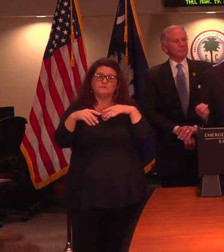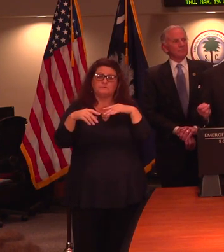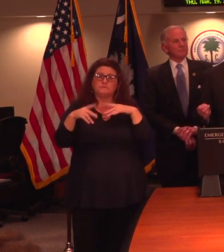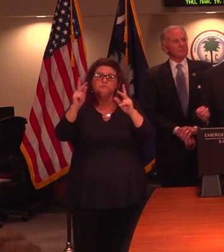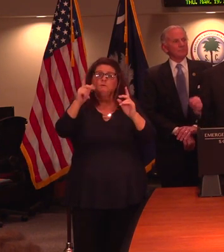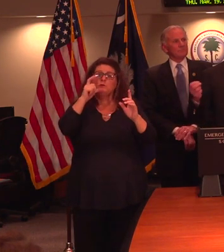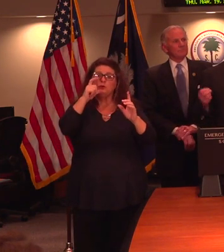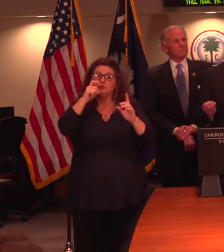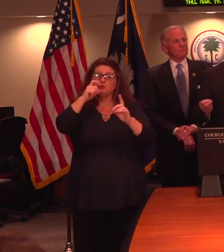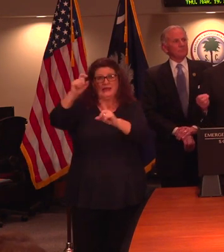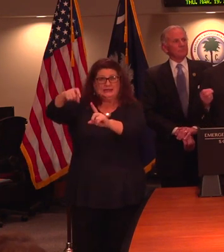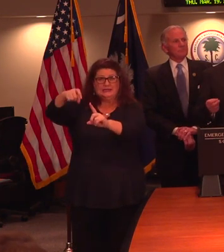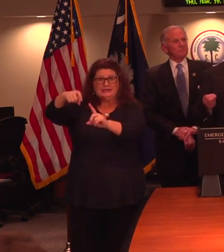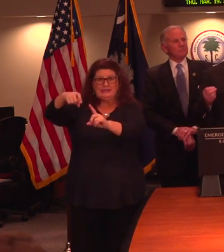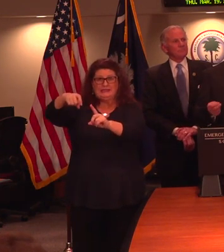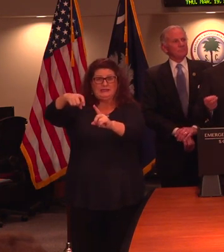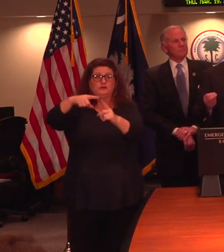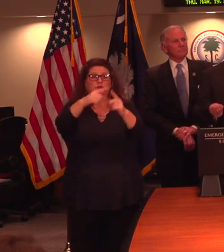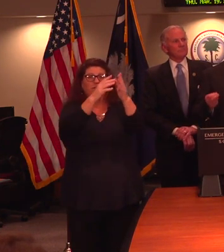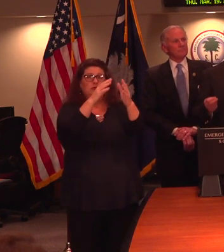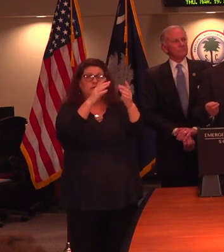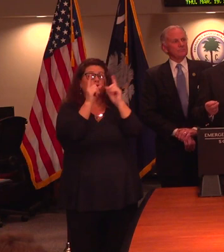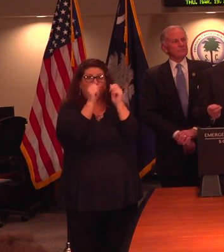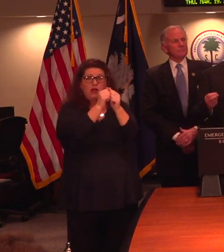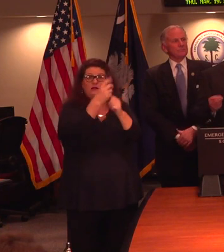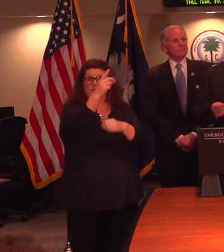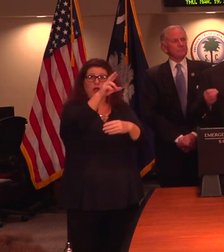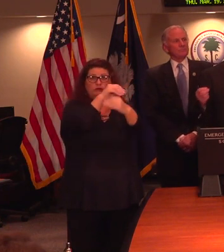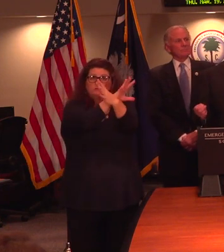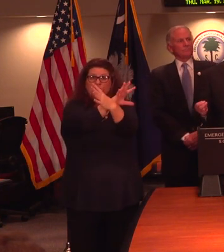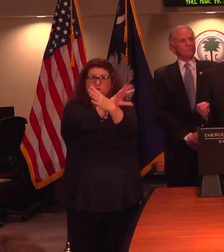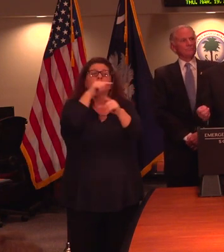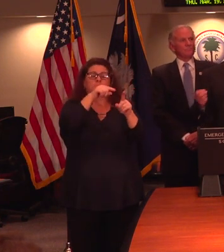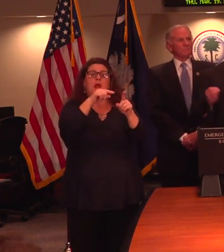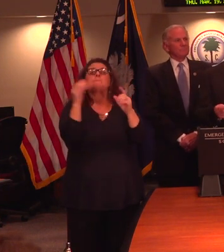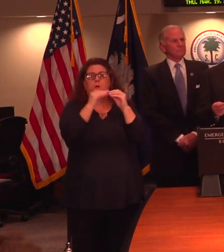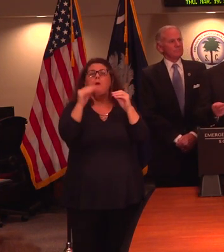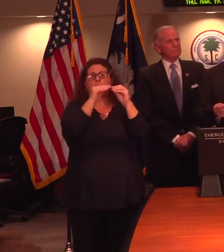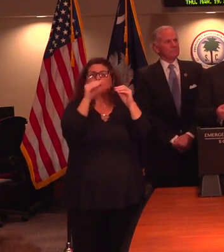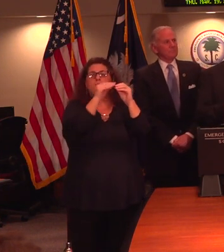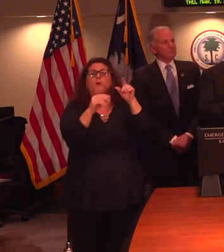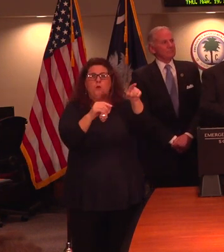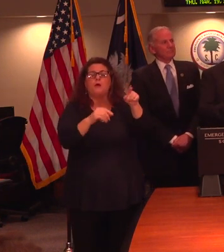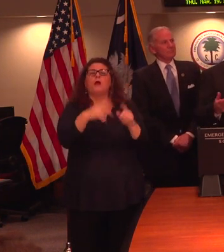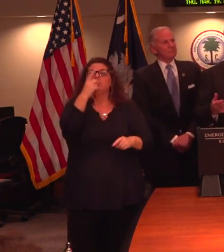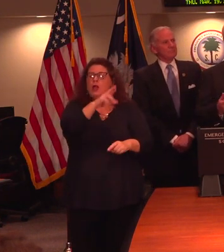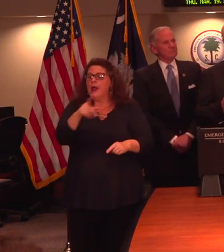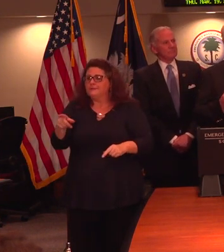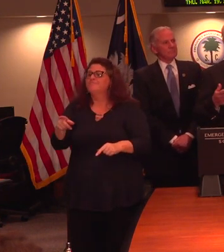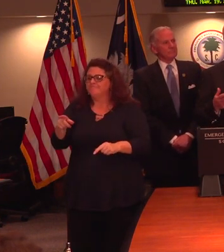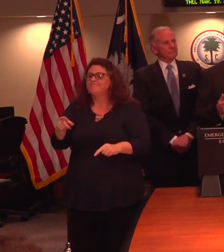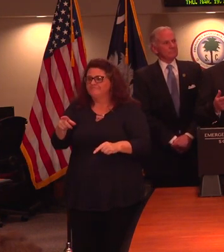be screened, we are seeing an increase in those that are being identified to be tested. So it's